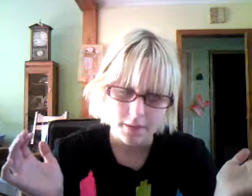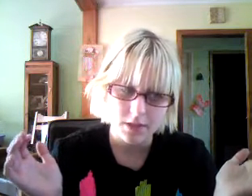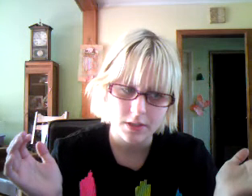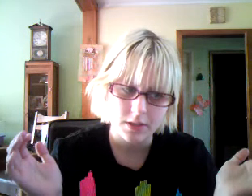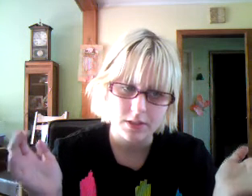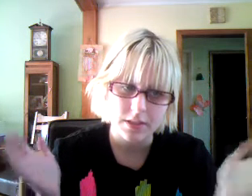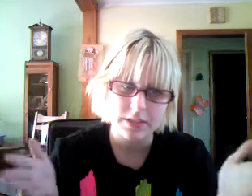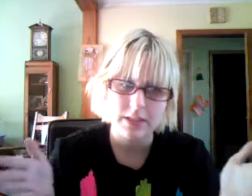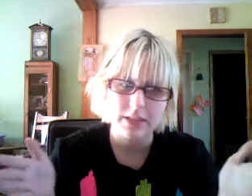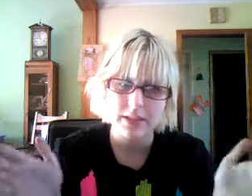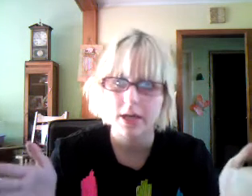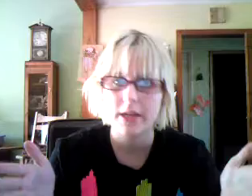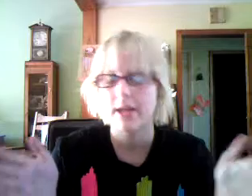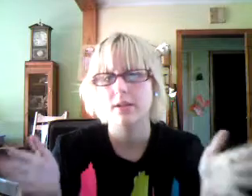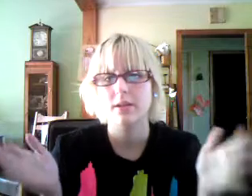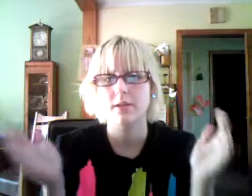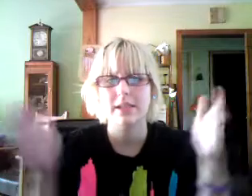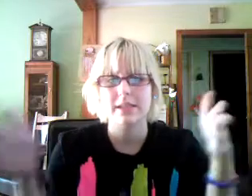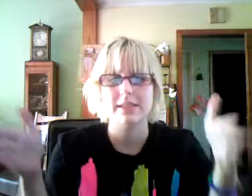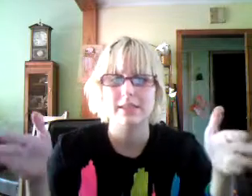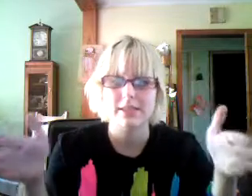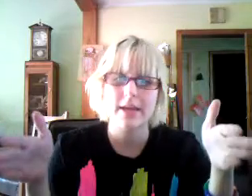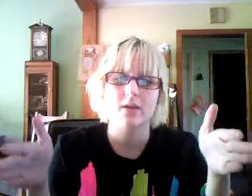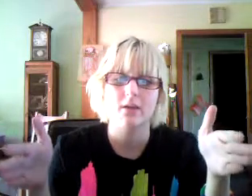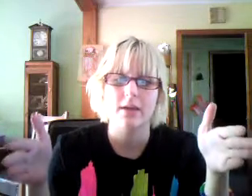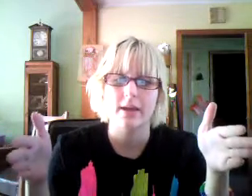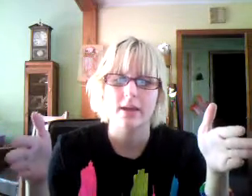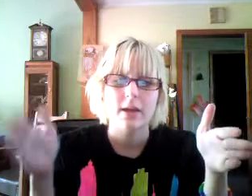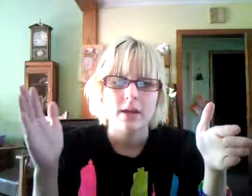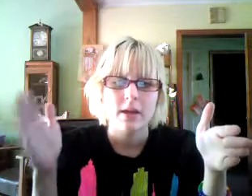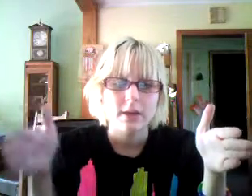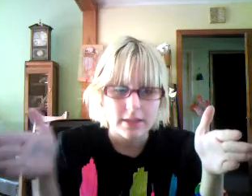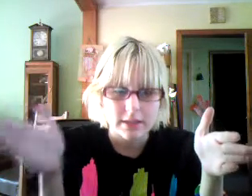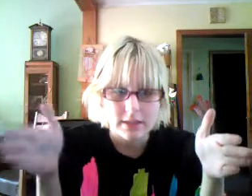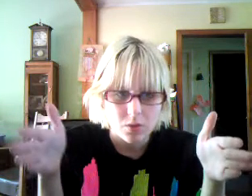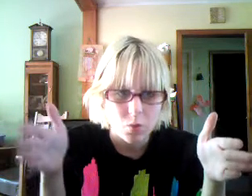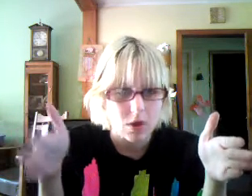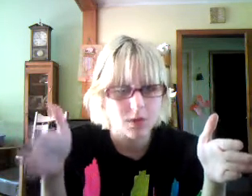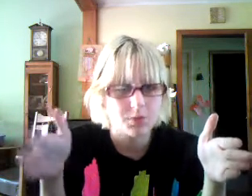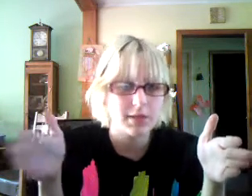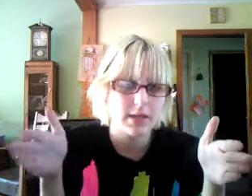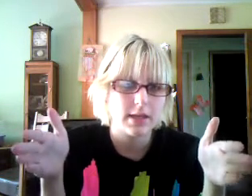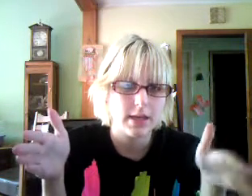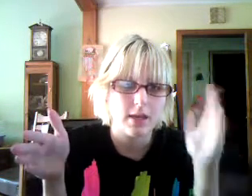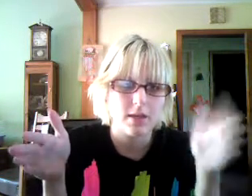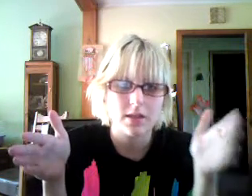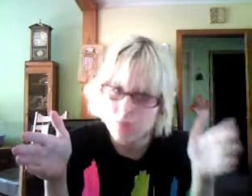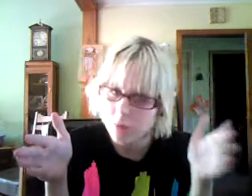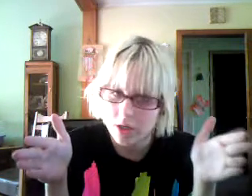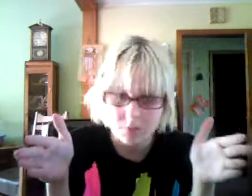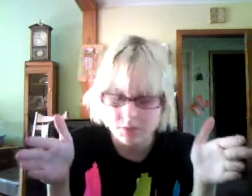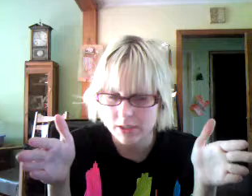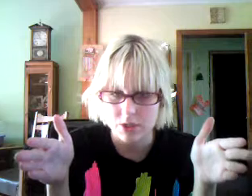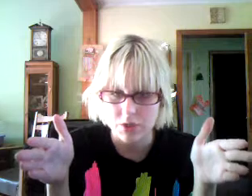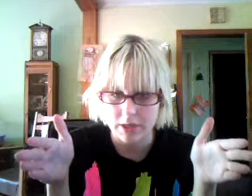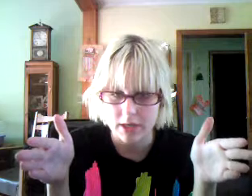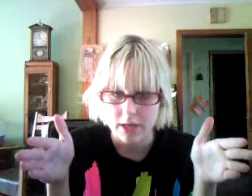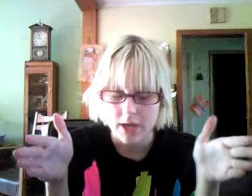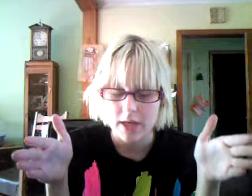there, they did this study and there's, like, this scale, like, this is 100% gay, this is 100% straight. And